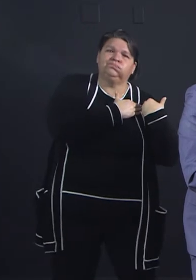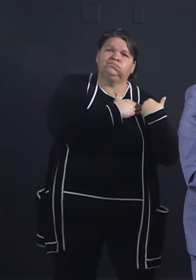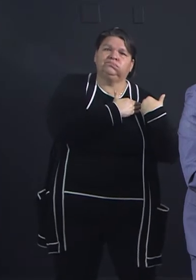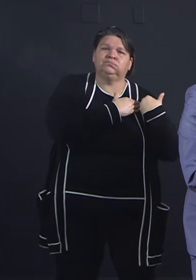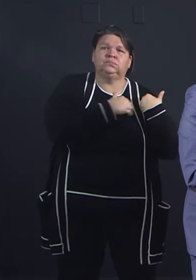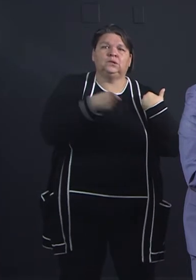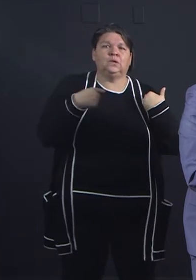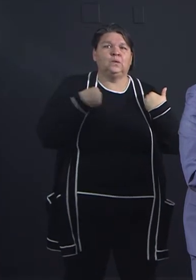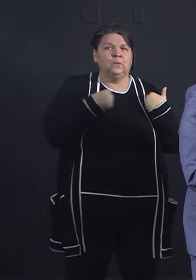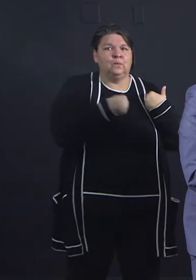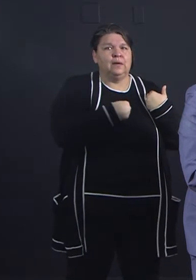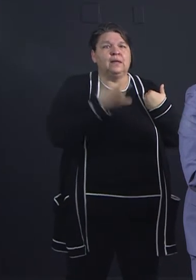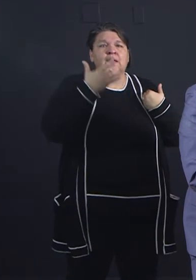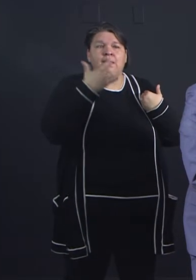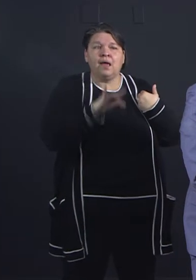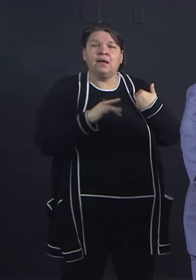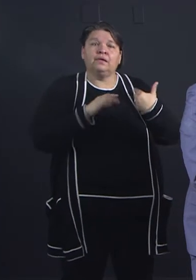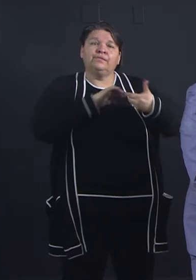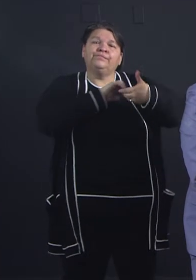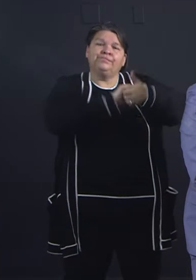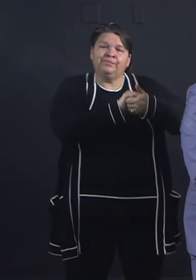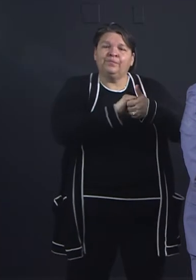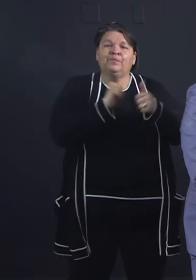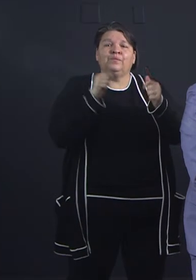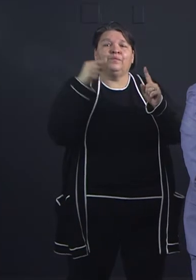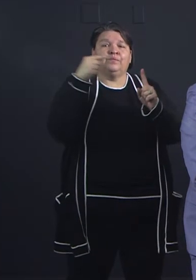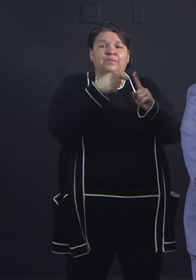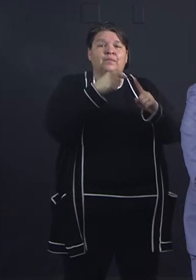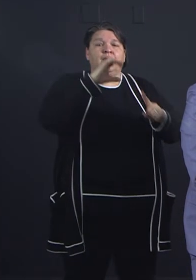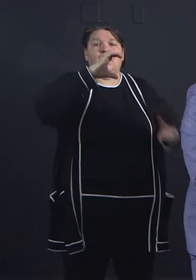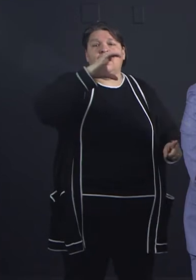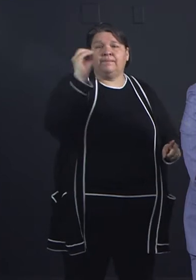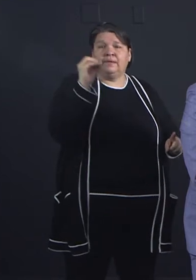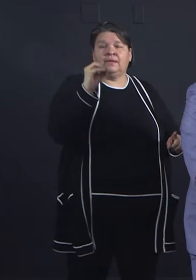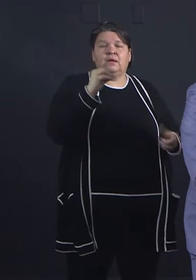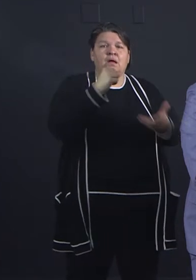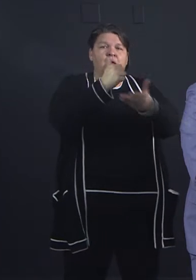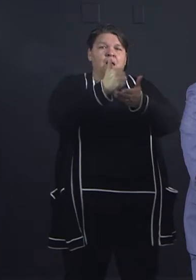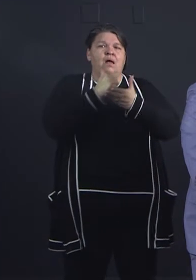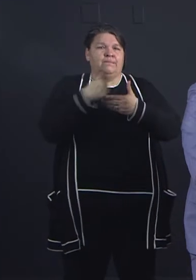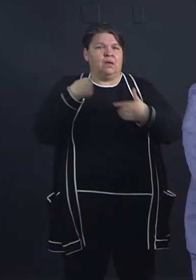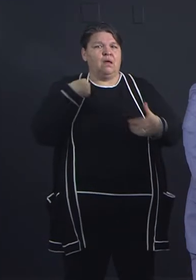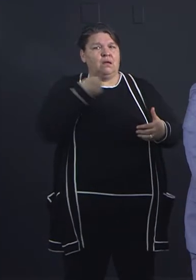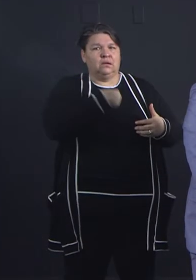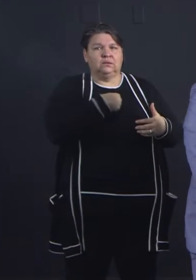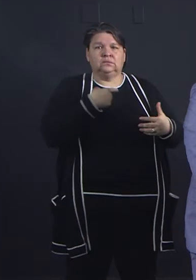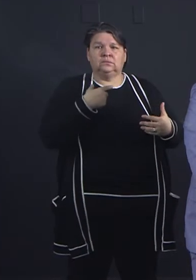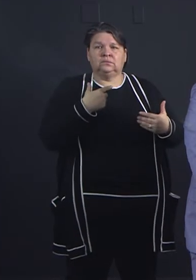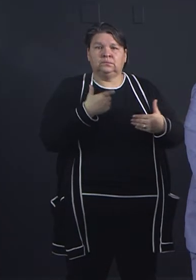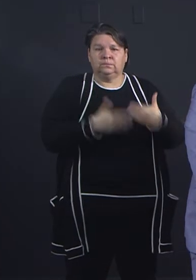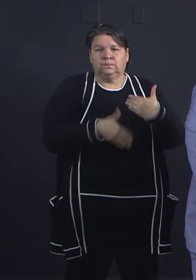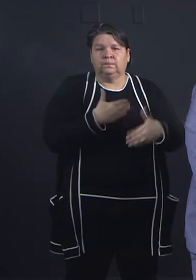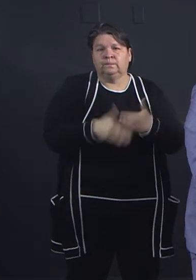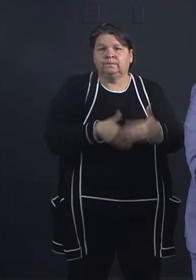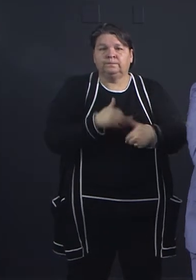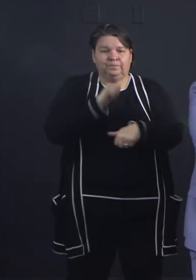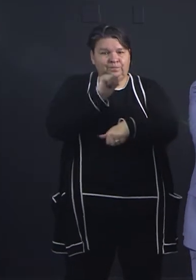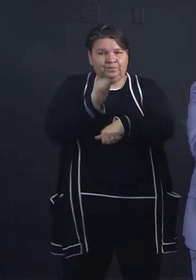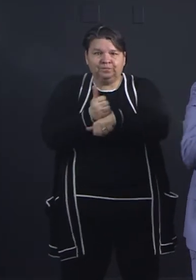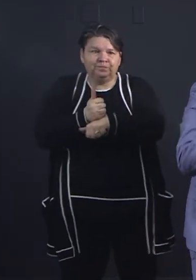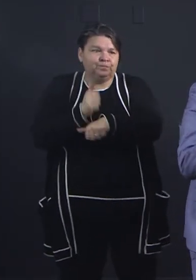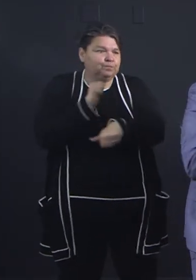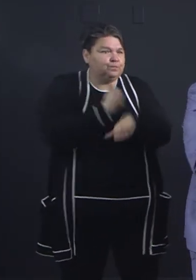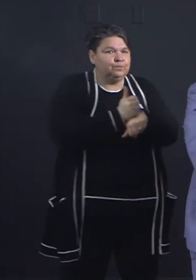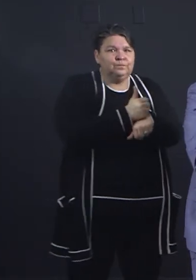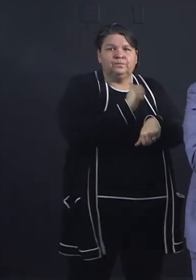Sodexo, who's doing a great job for us. So we have stood up 18 food distribution sites across